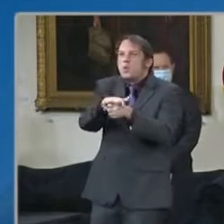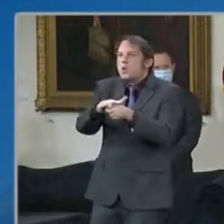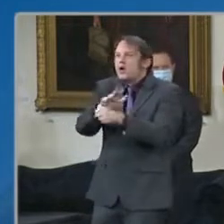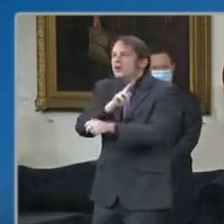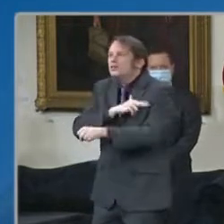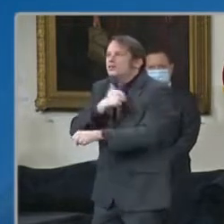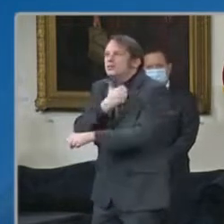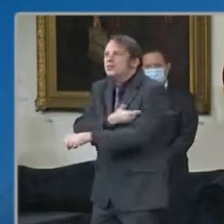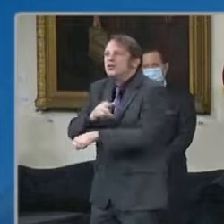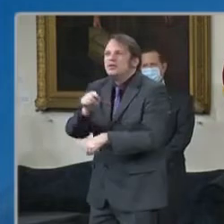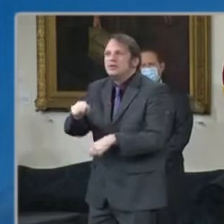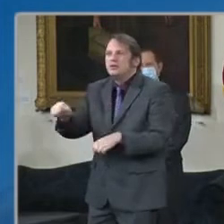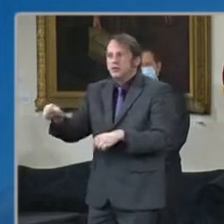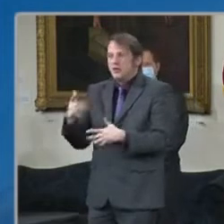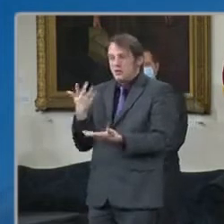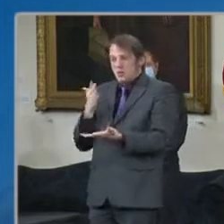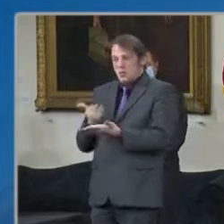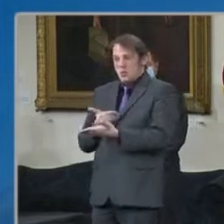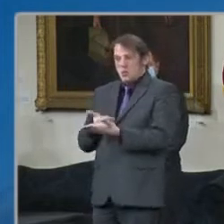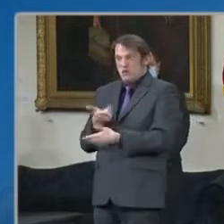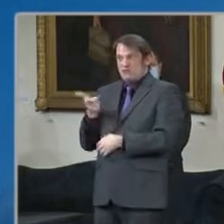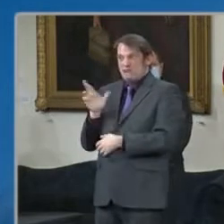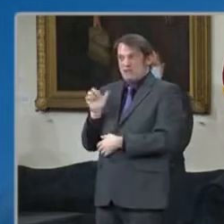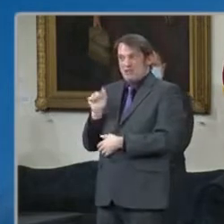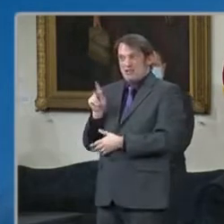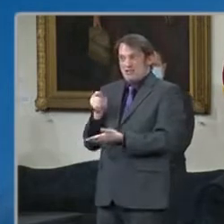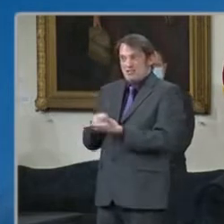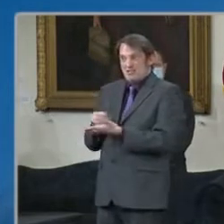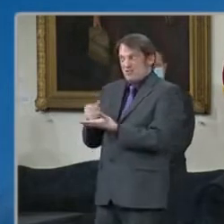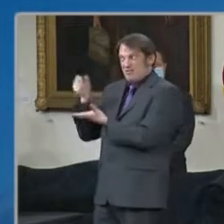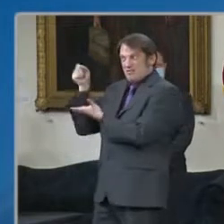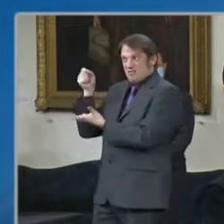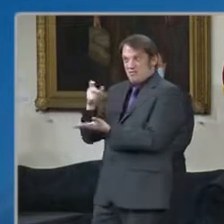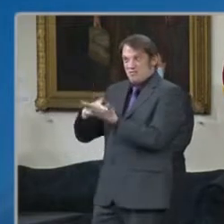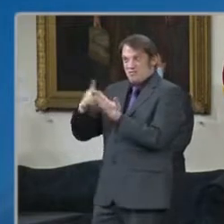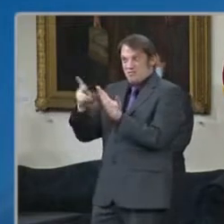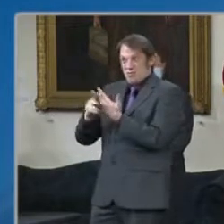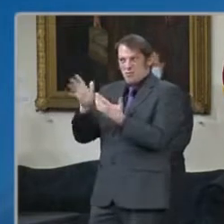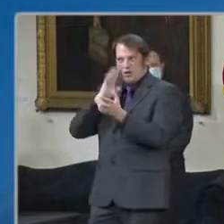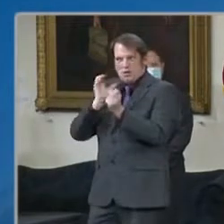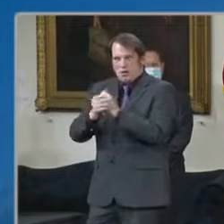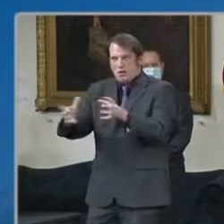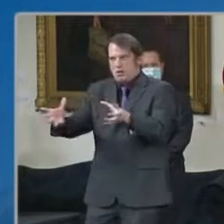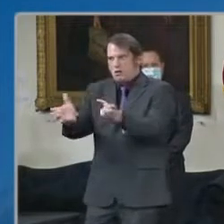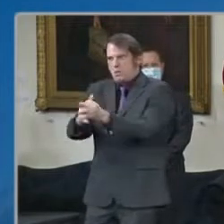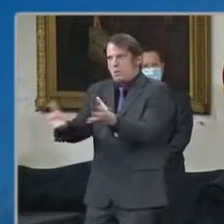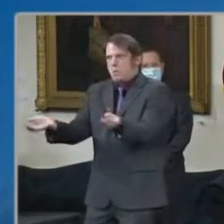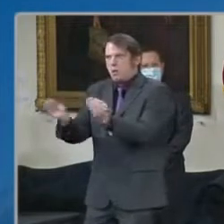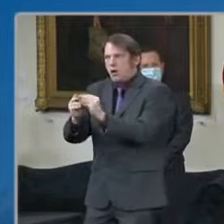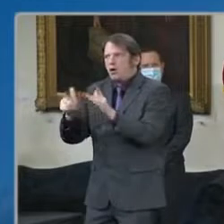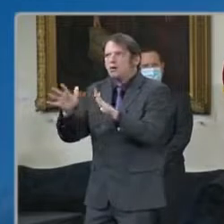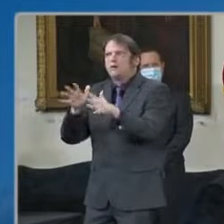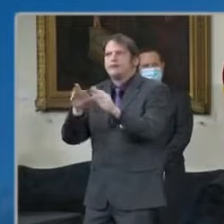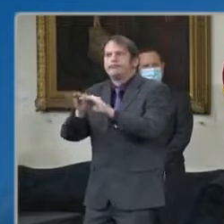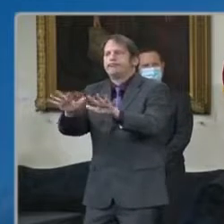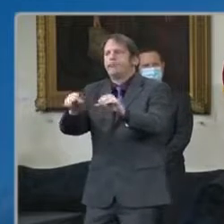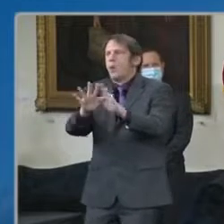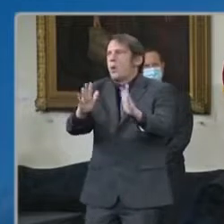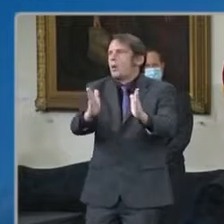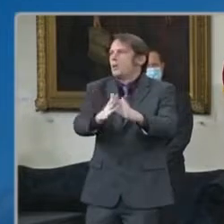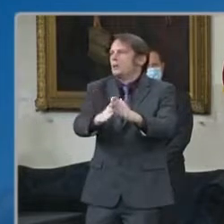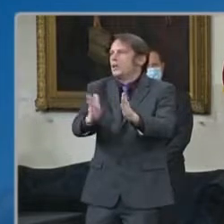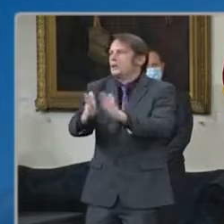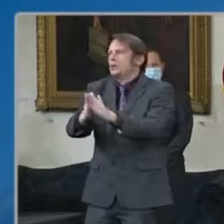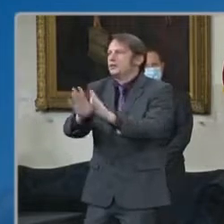will now be able to expand to work with even more trusted community partners, including local health departments,